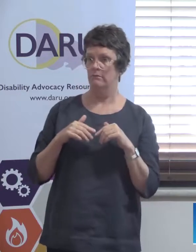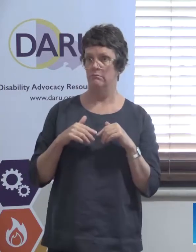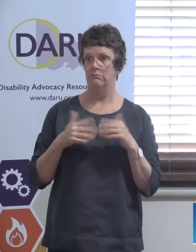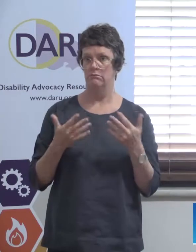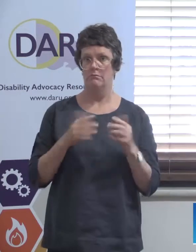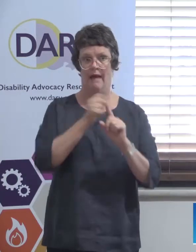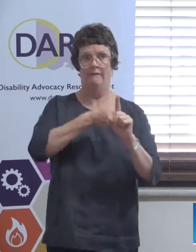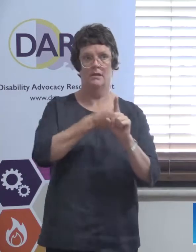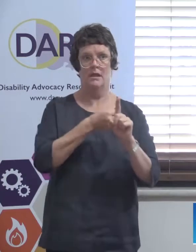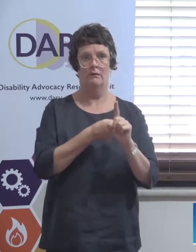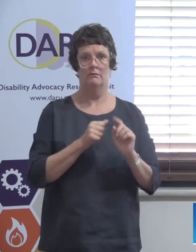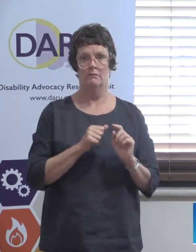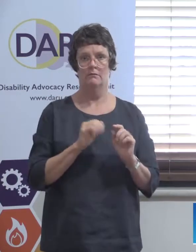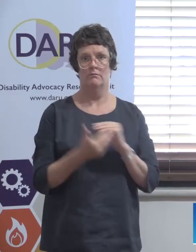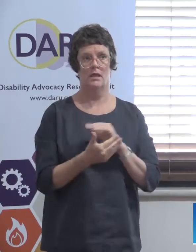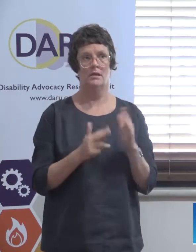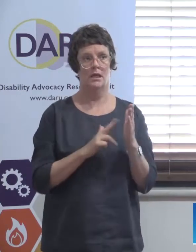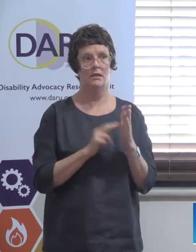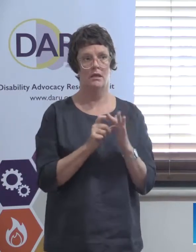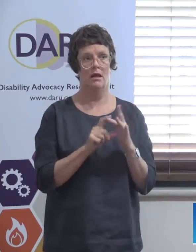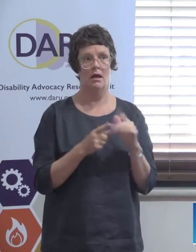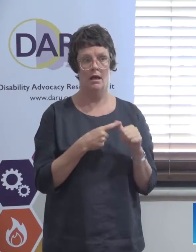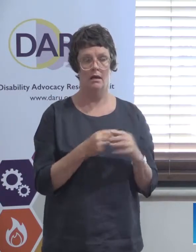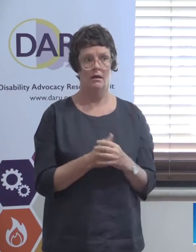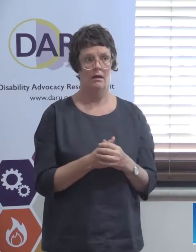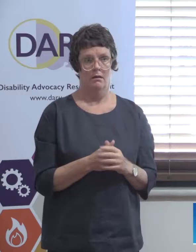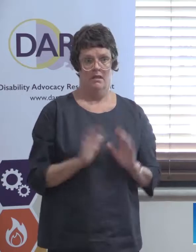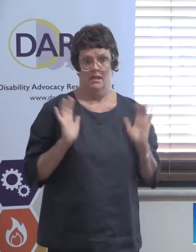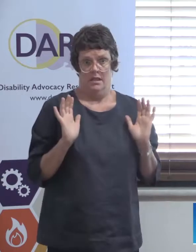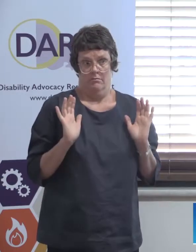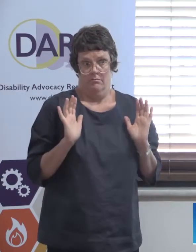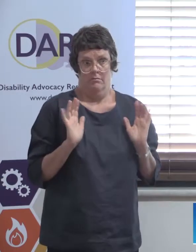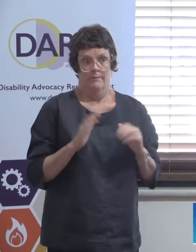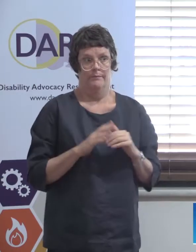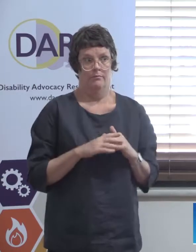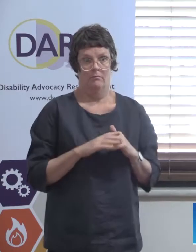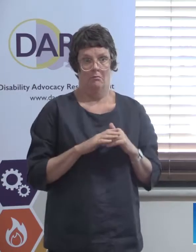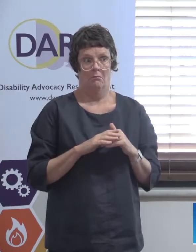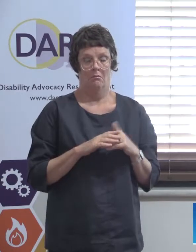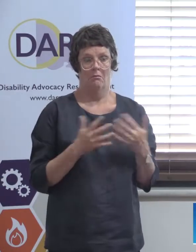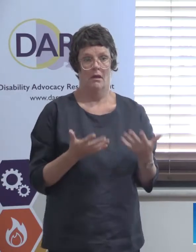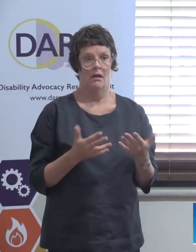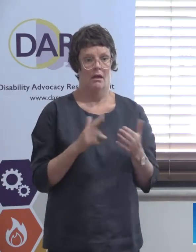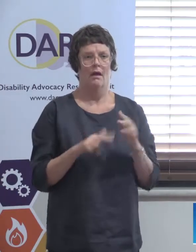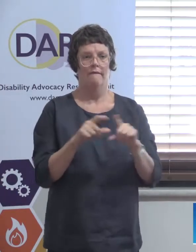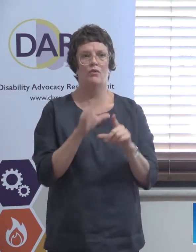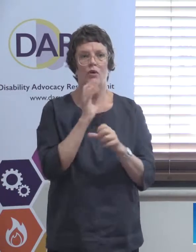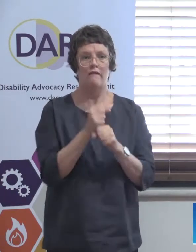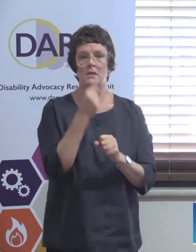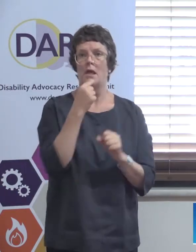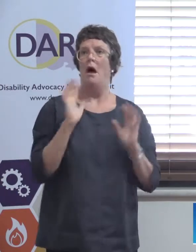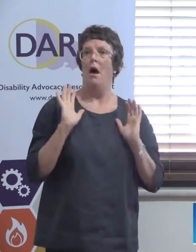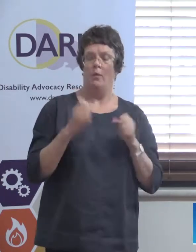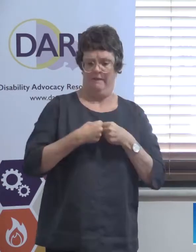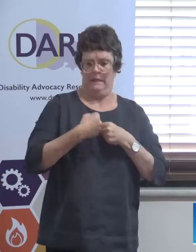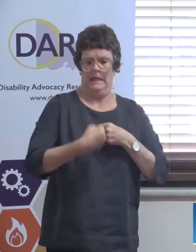And that's it. And at the federal level, the federal government say, oh, but we've done our bit. We've extended our funding for the next couple of